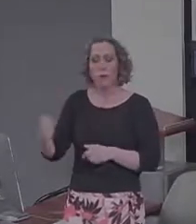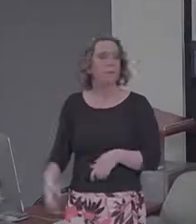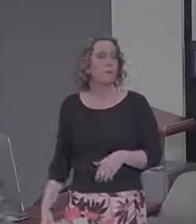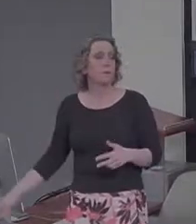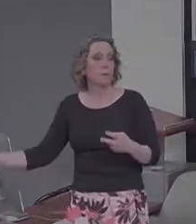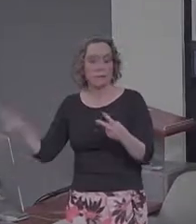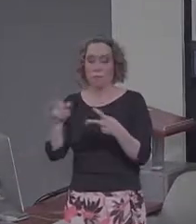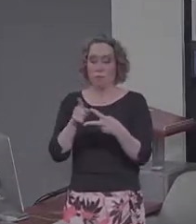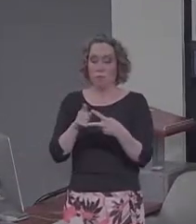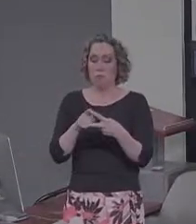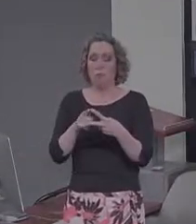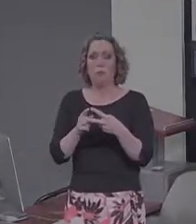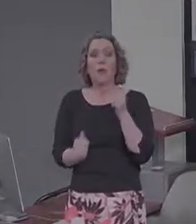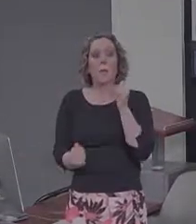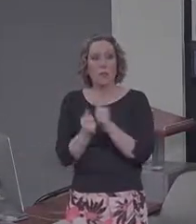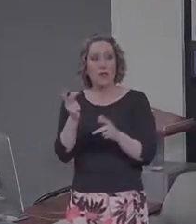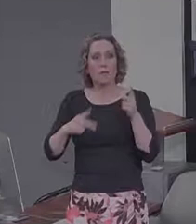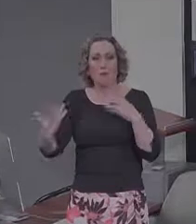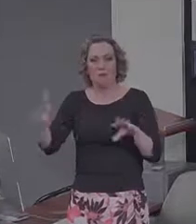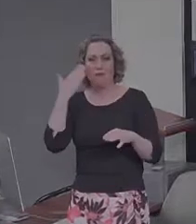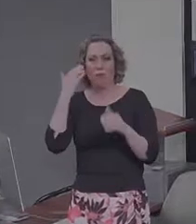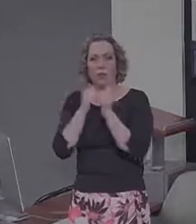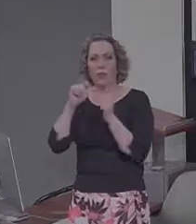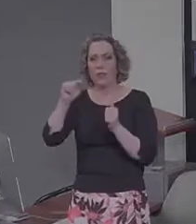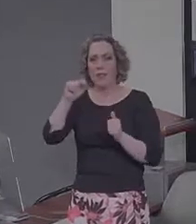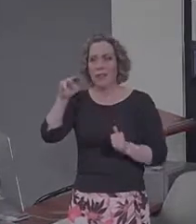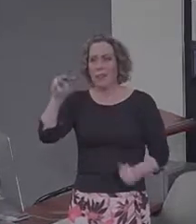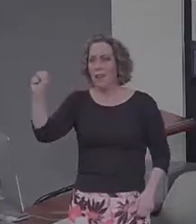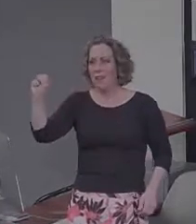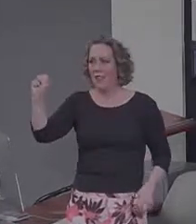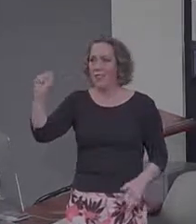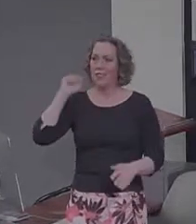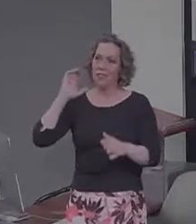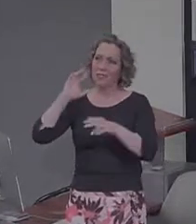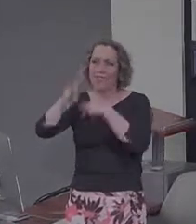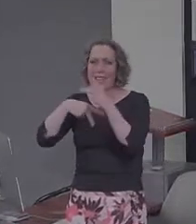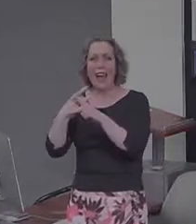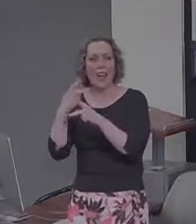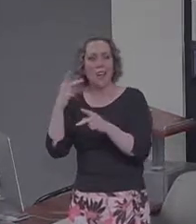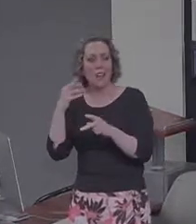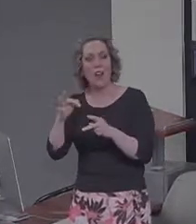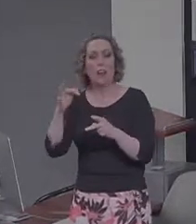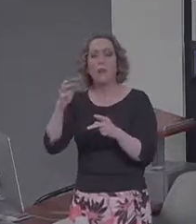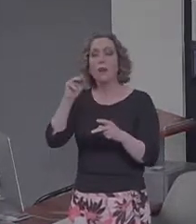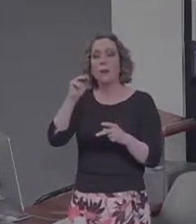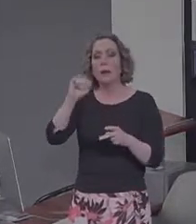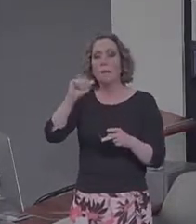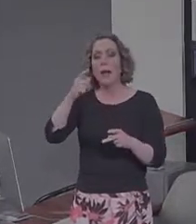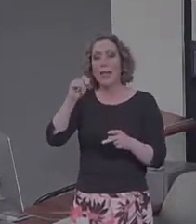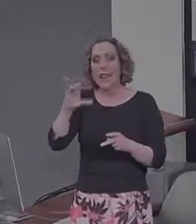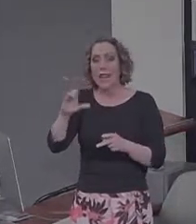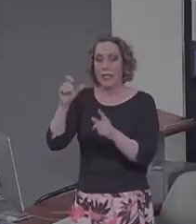here are familiar with TMS. It's a kind of a form of magnetic stimulation that can be applied to the